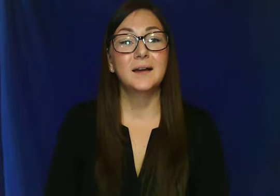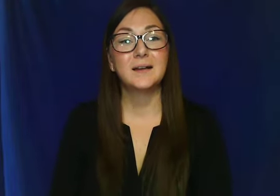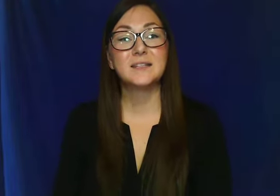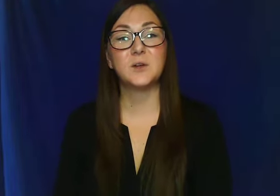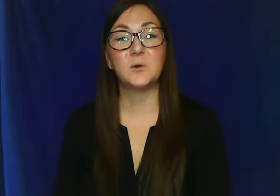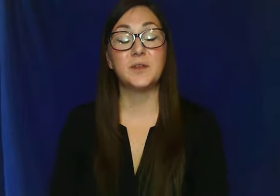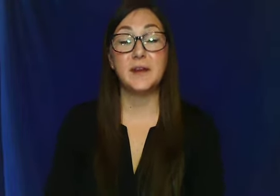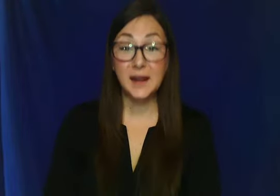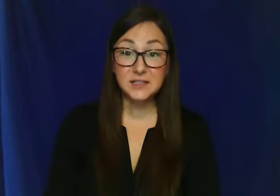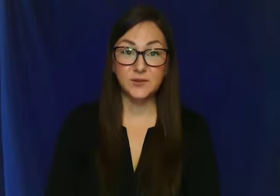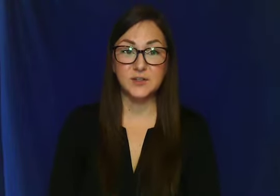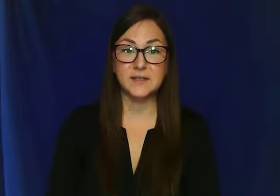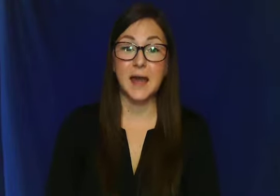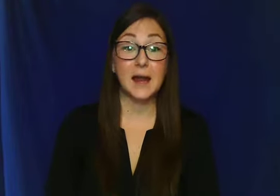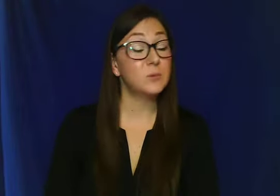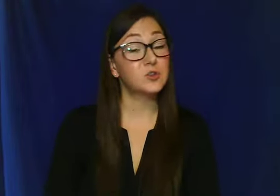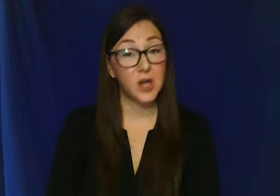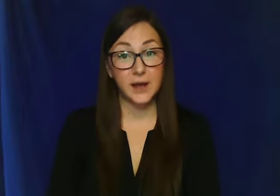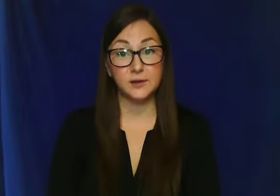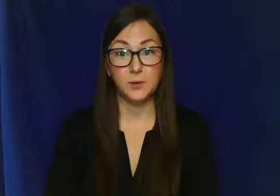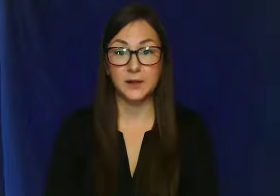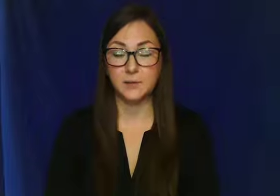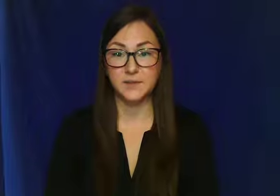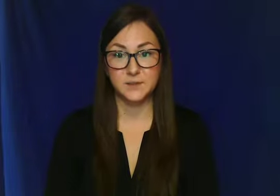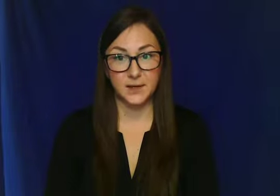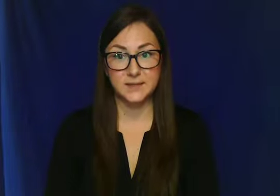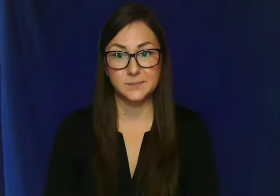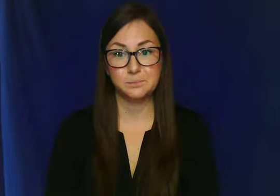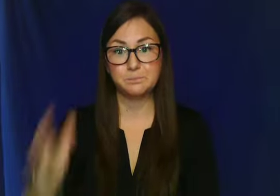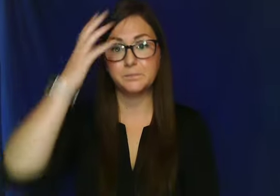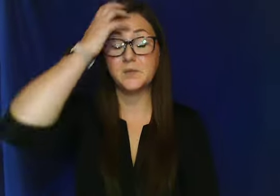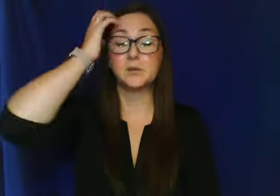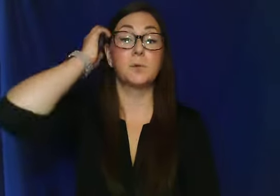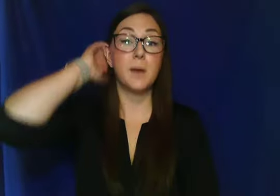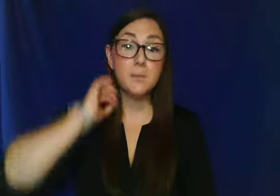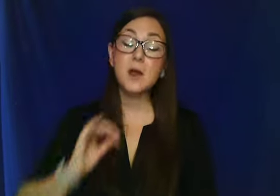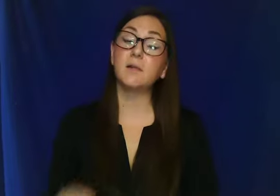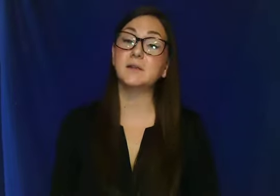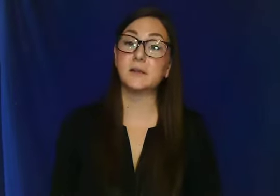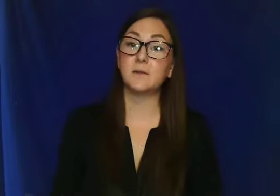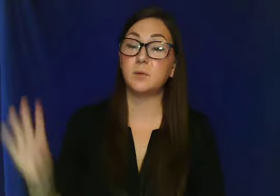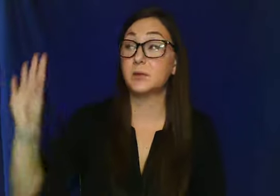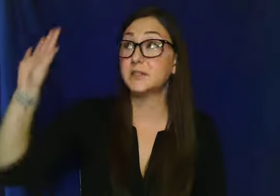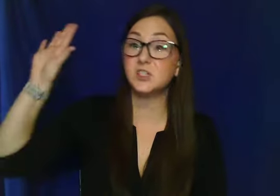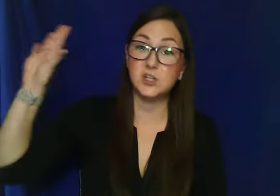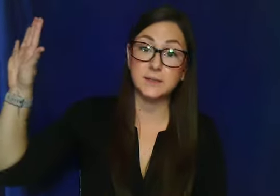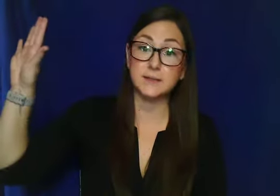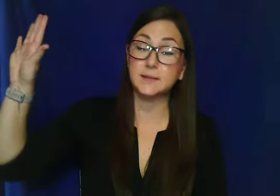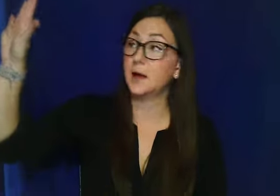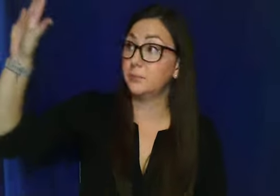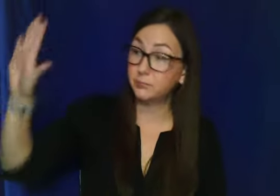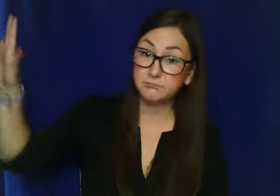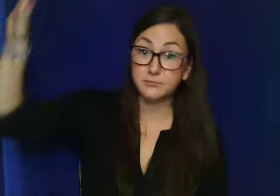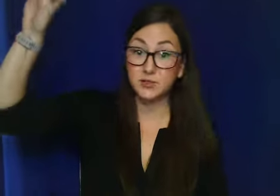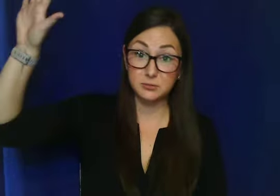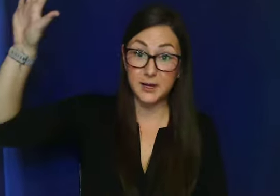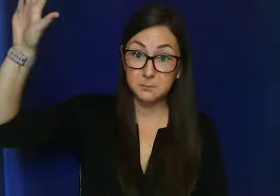So the next verse says, I'm your child while I run this race. So remember how I said that we placed Jesus up to the right